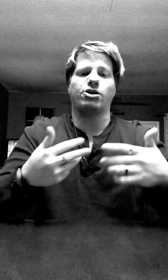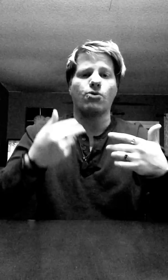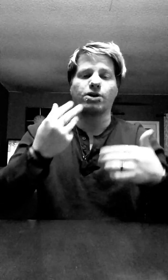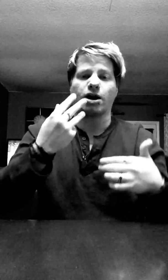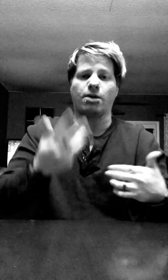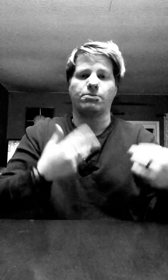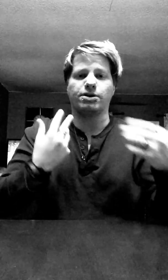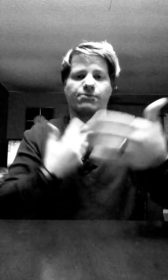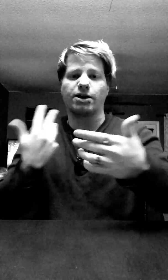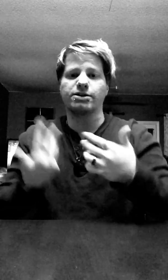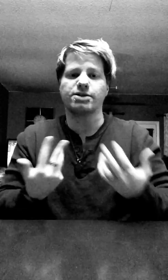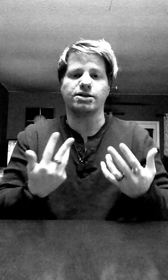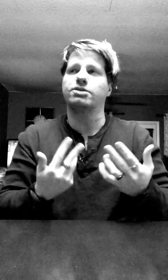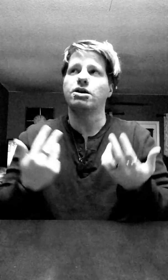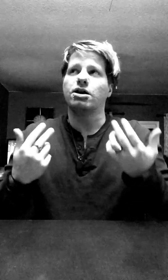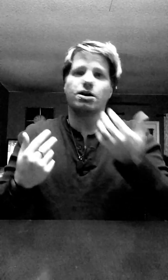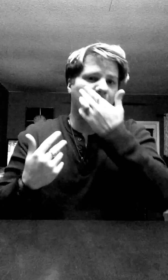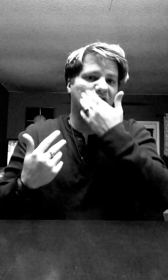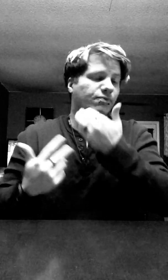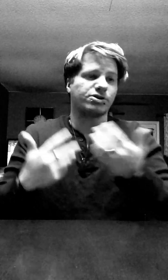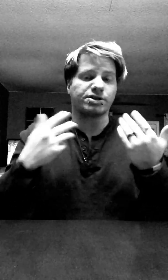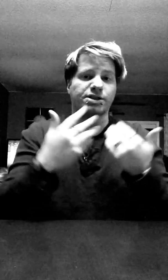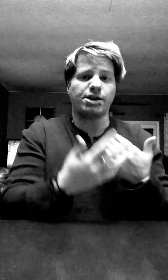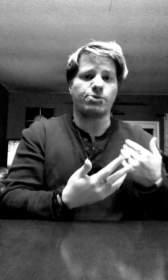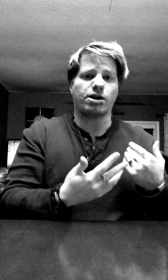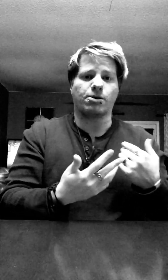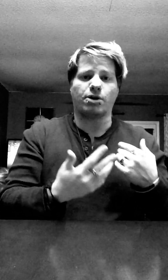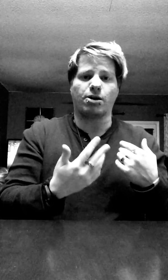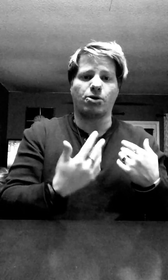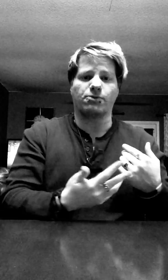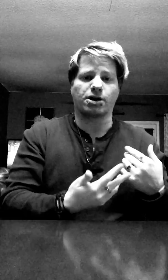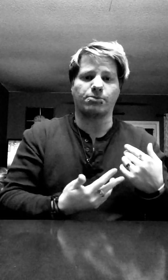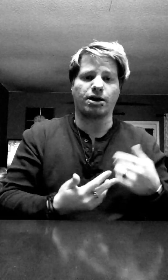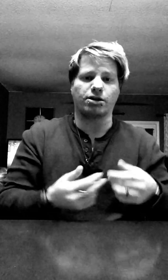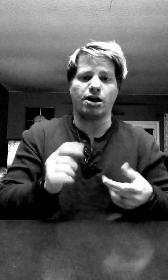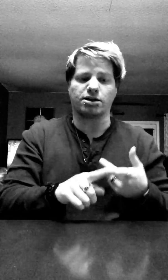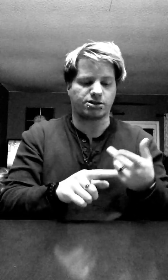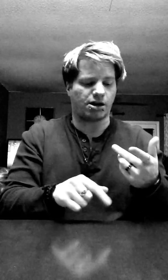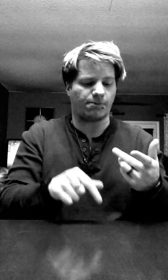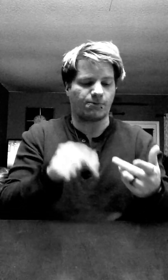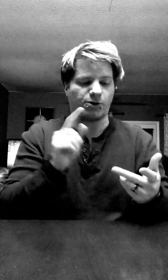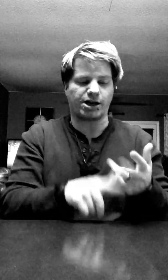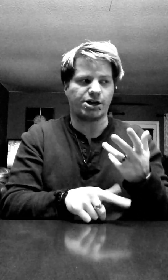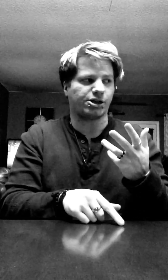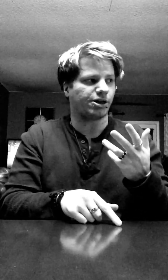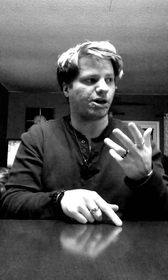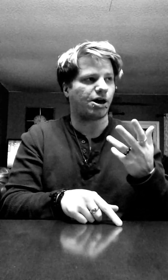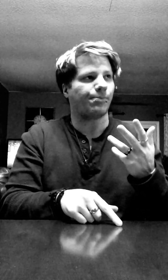overcome different sins. Like, if there's a sin that you want to come, um, overcome, like lust, fornication, um,